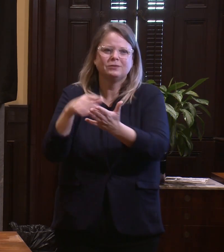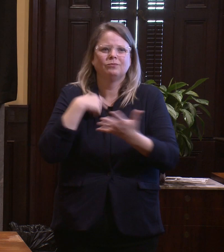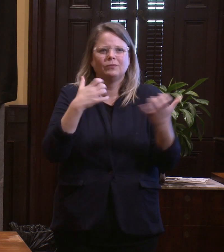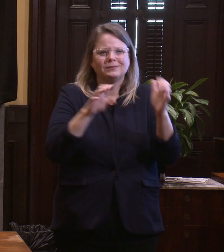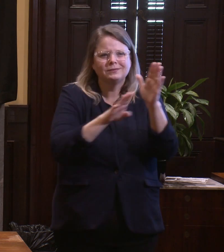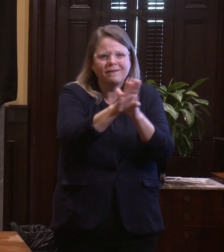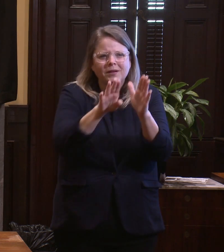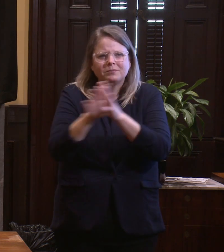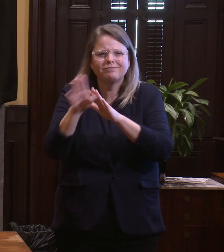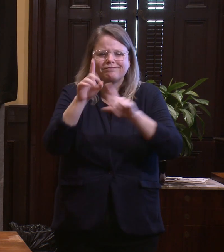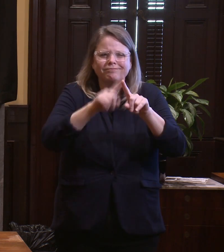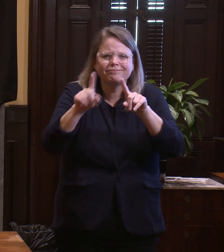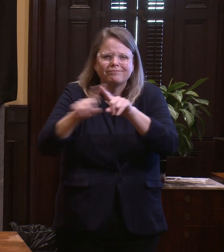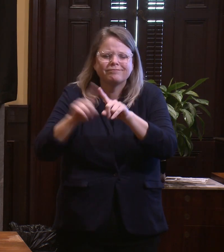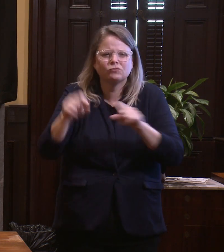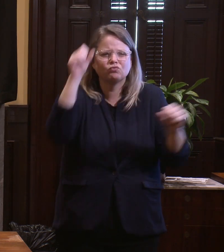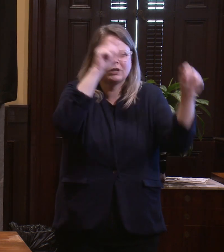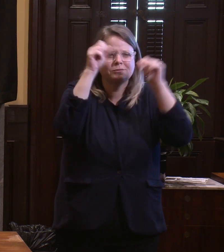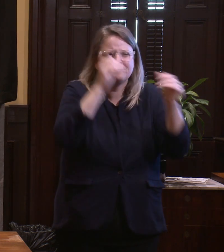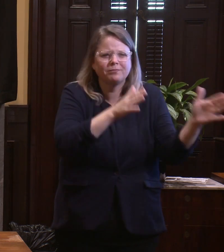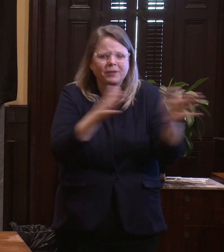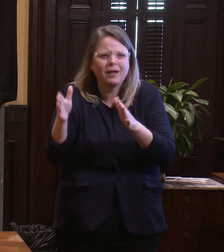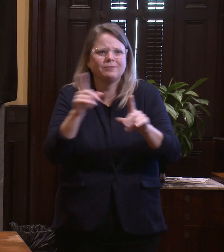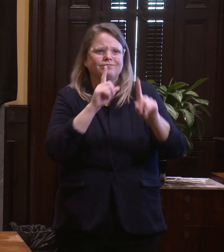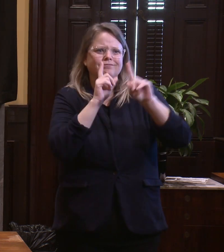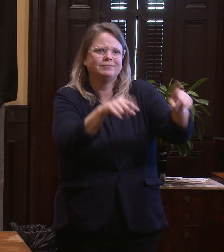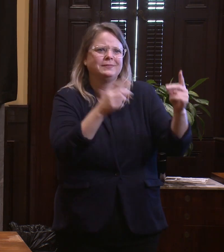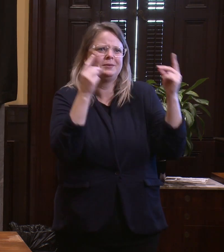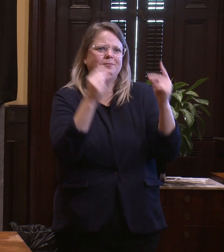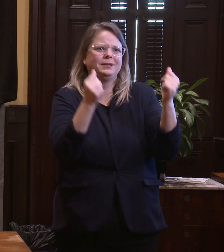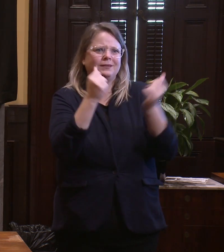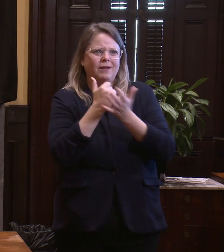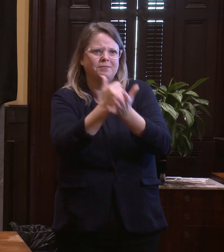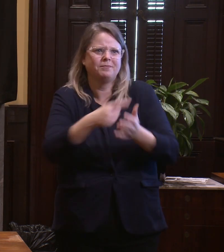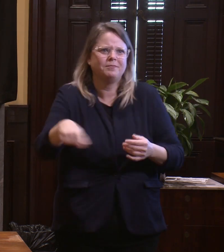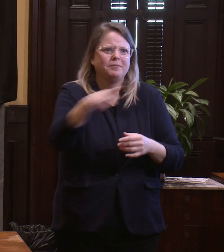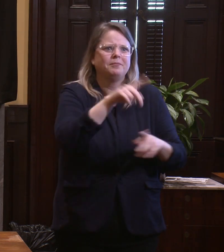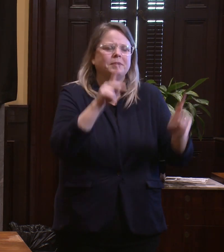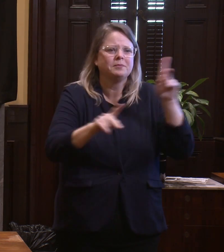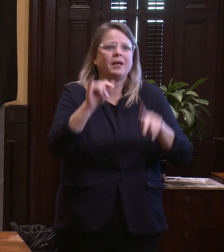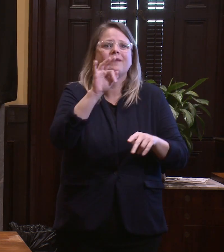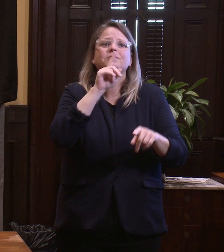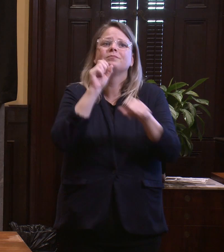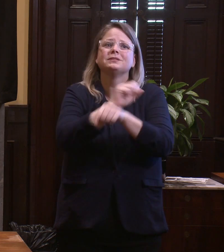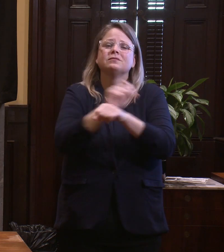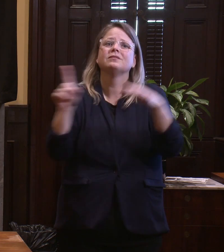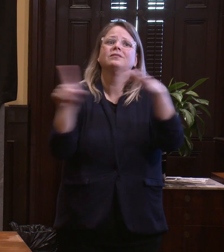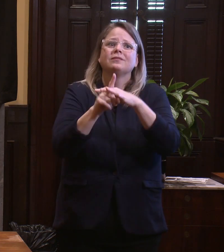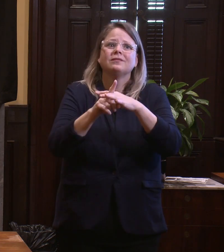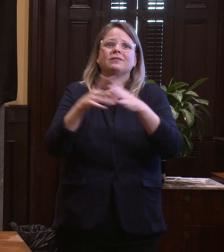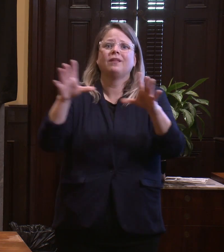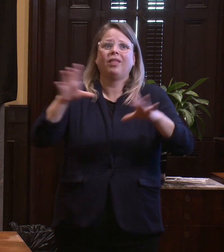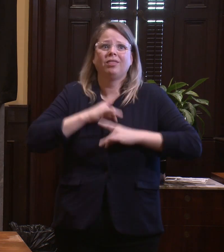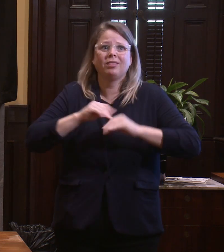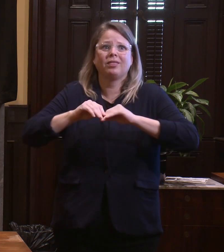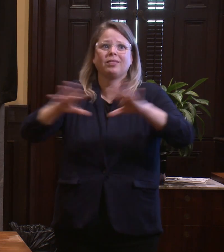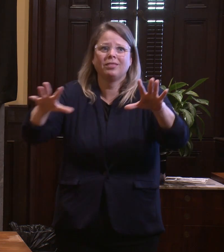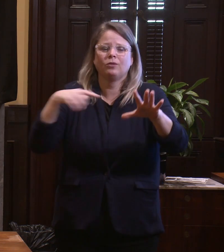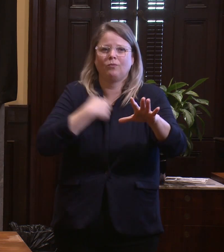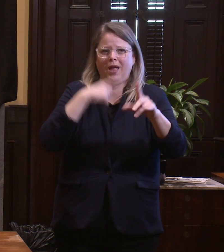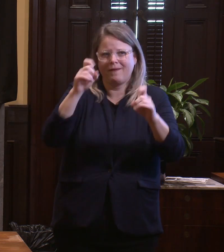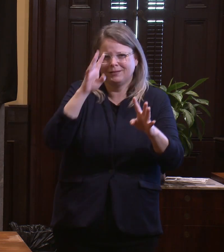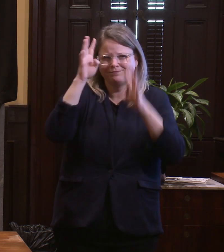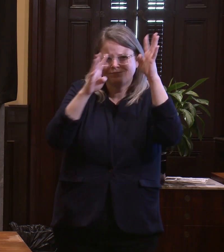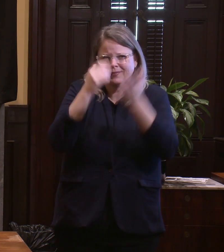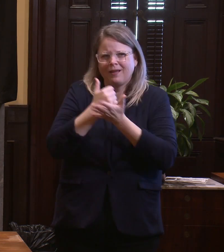to respond quickly when they do occur. And now I have the Director of the Mayor's Office of Homeless Services, Jerry Ann Anthony,